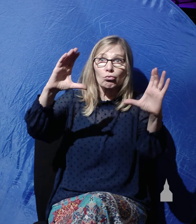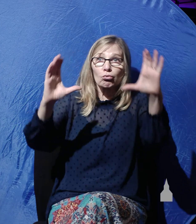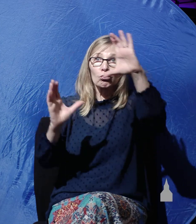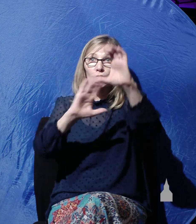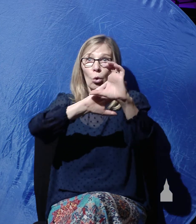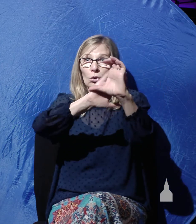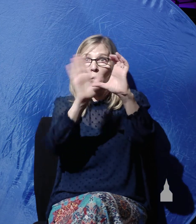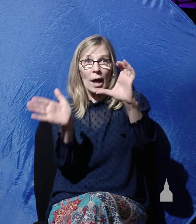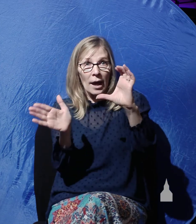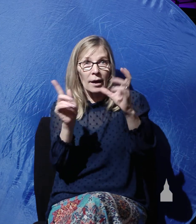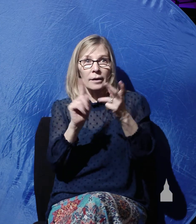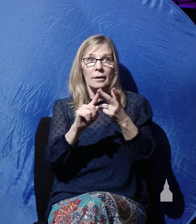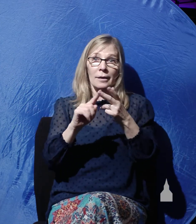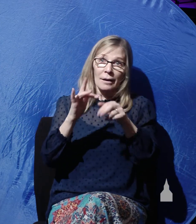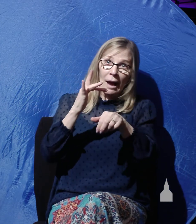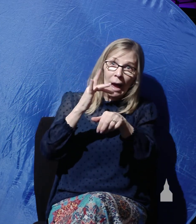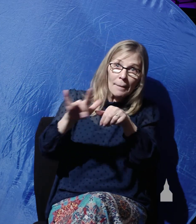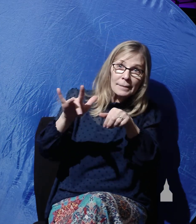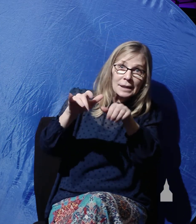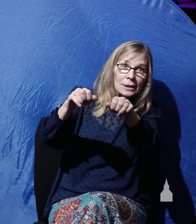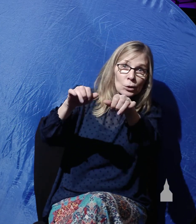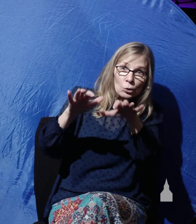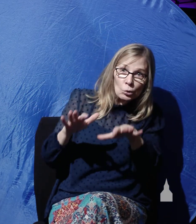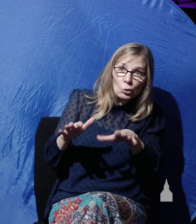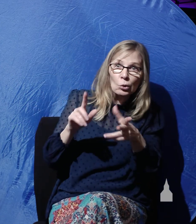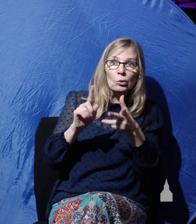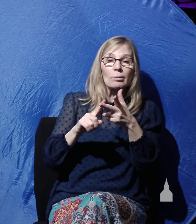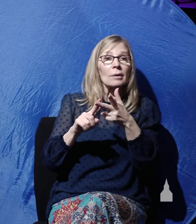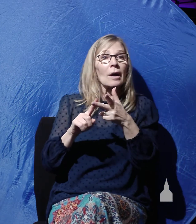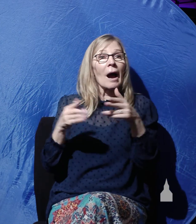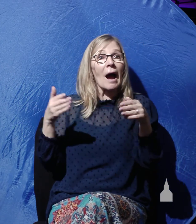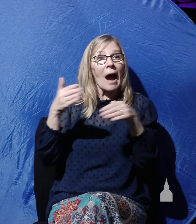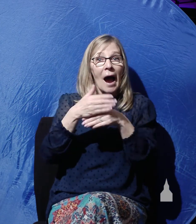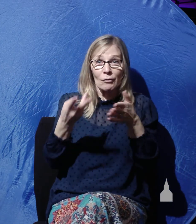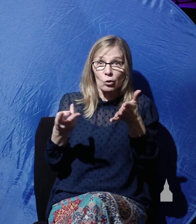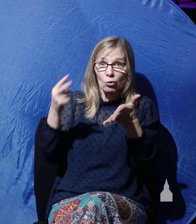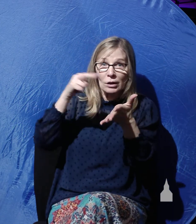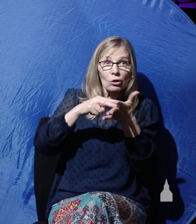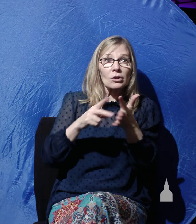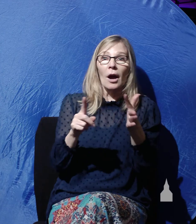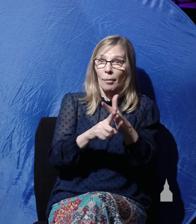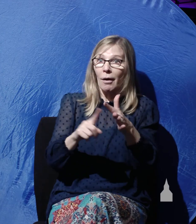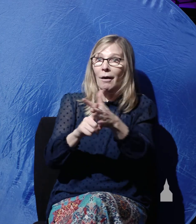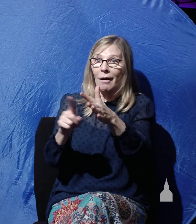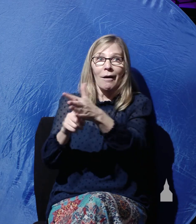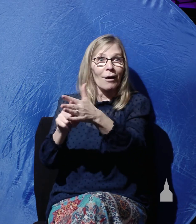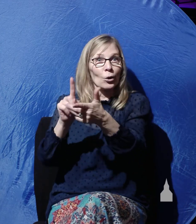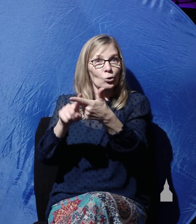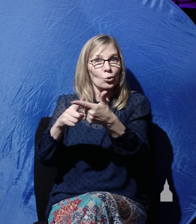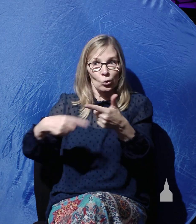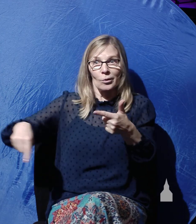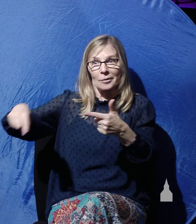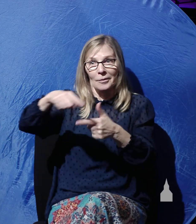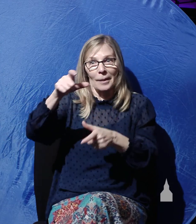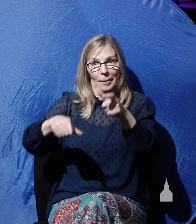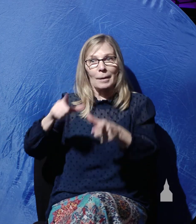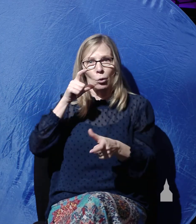tomb, and the post-resurrection appearances of Jesus to the men who have told us about them written down